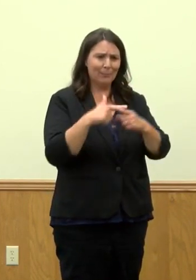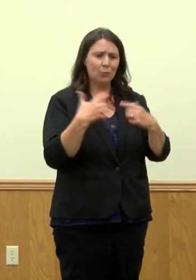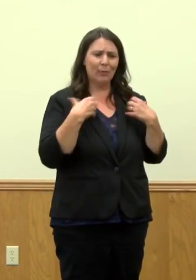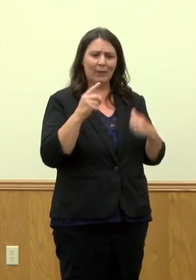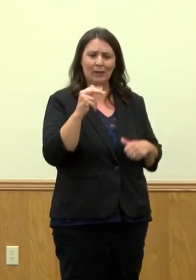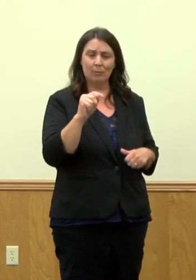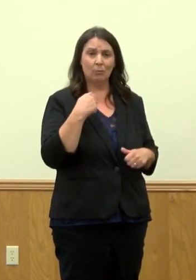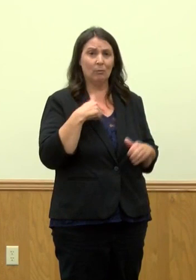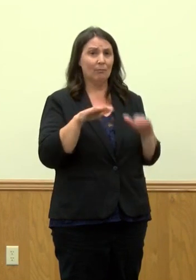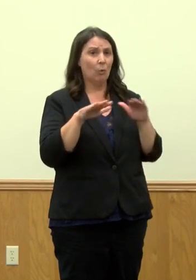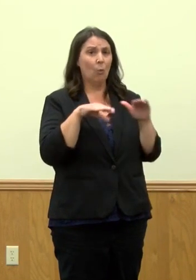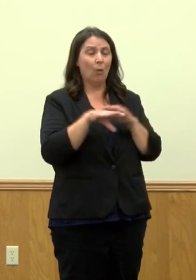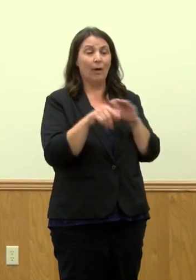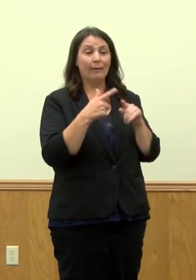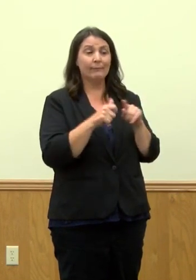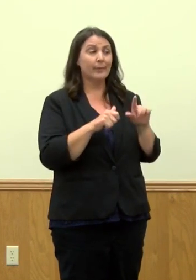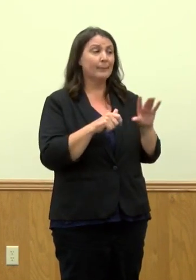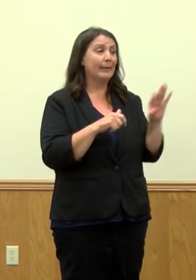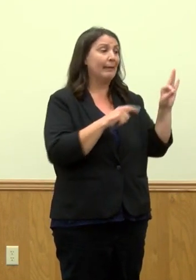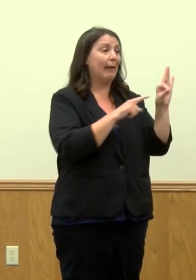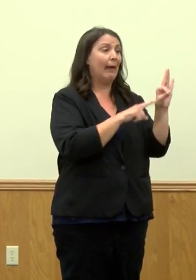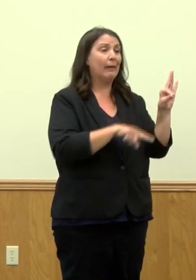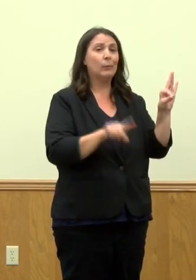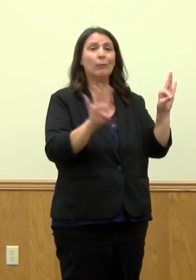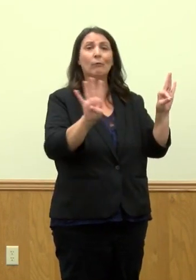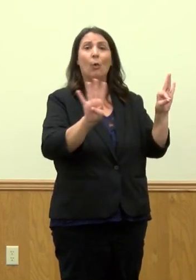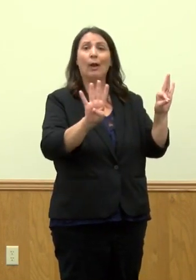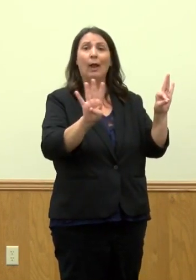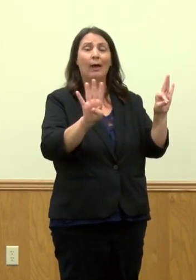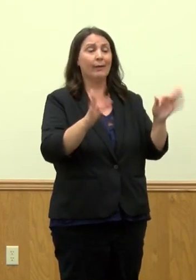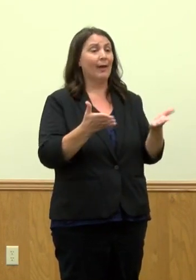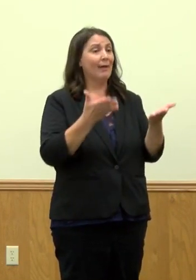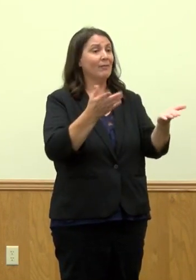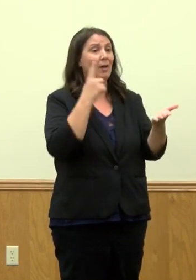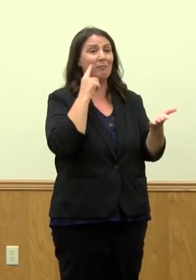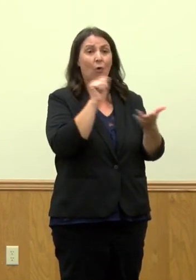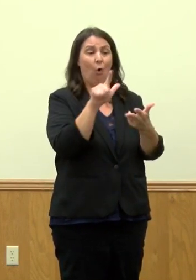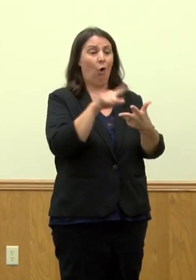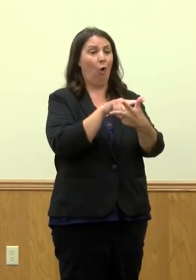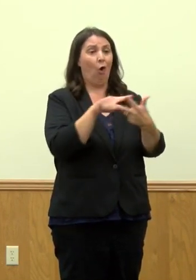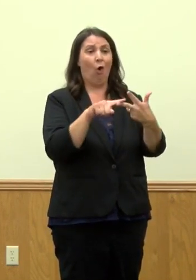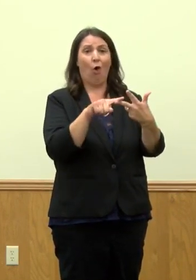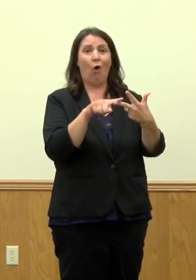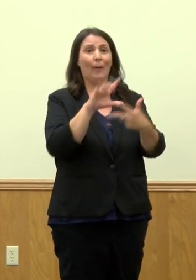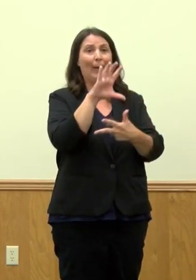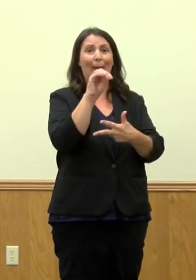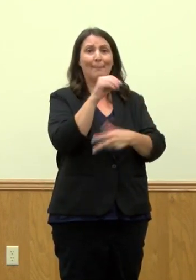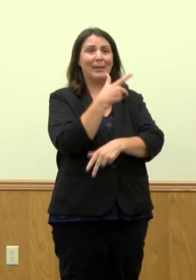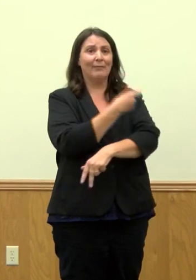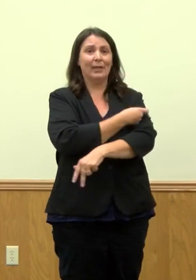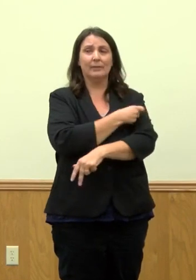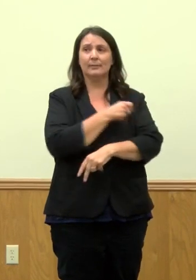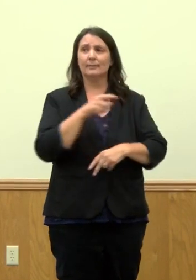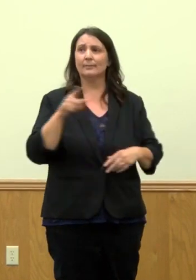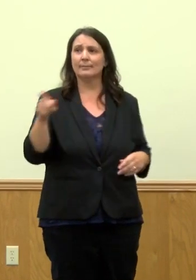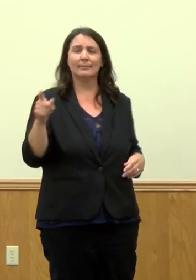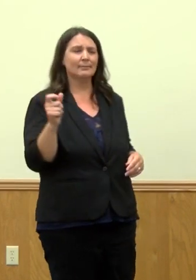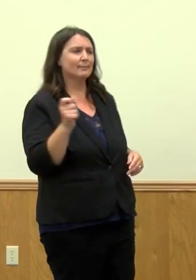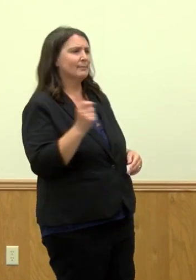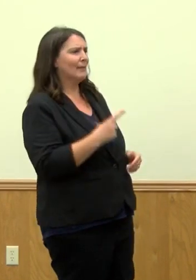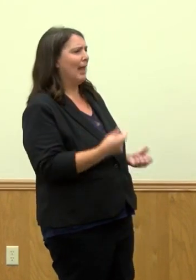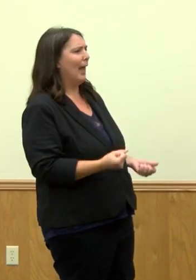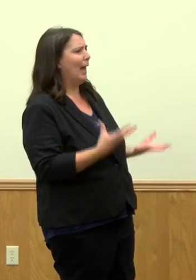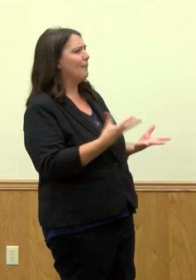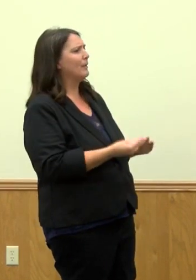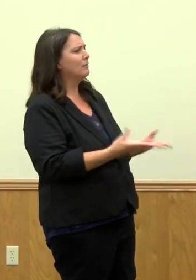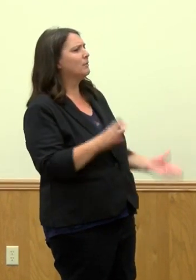have walk-ins from nine to four, all three vaccines are available. Do you have any data on how many boosters have been administered in the